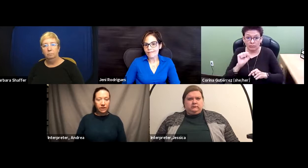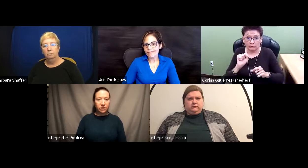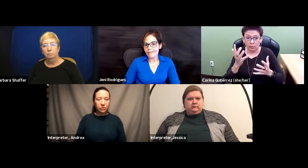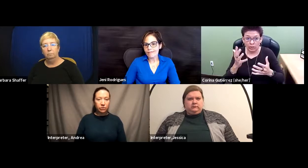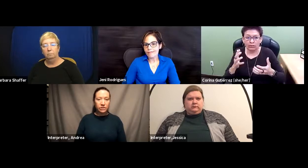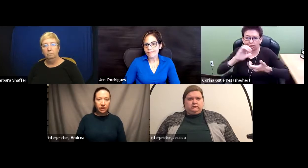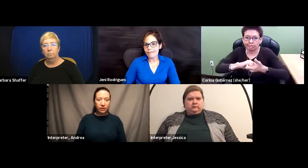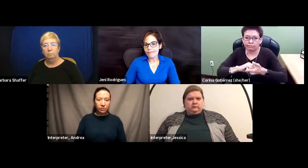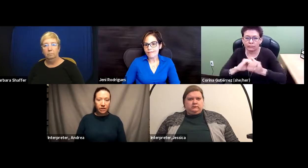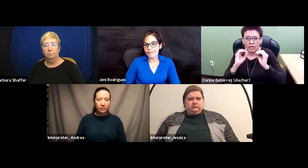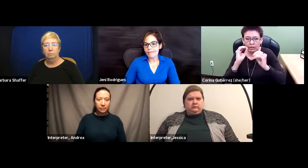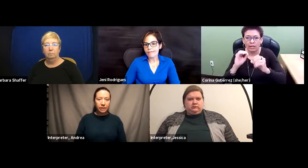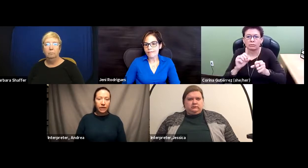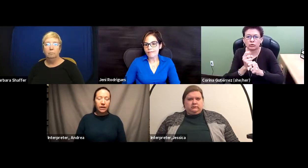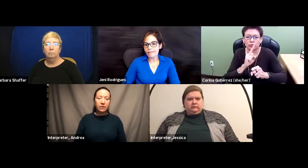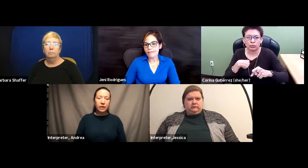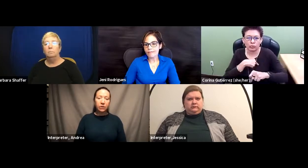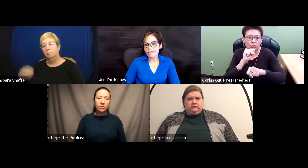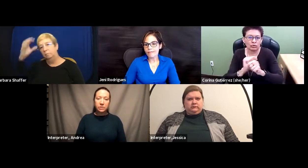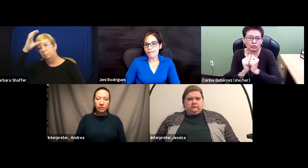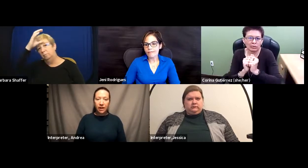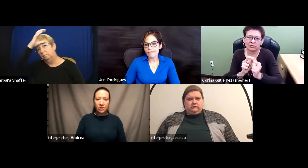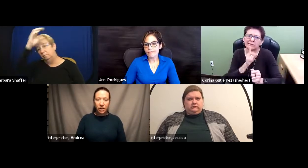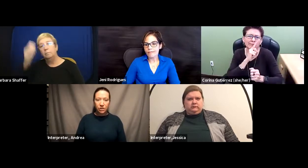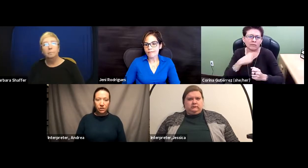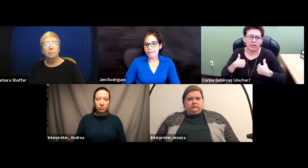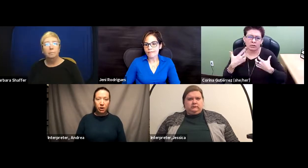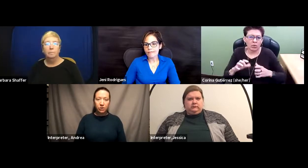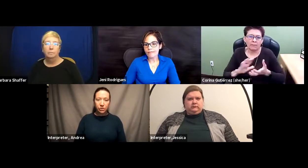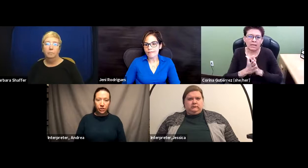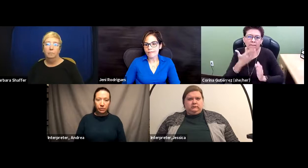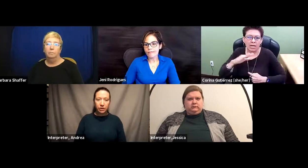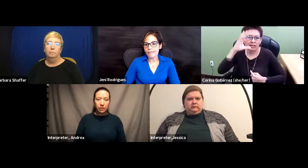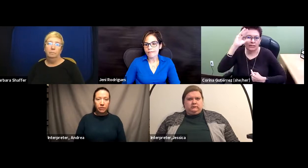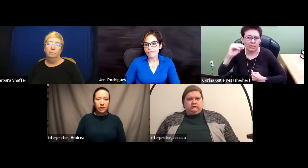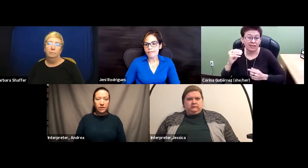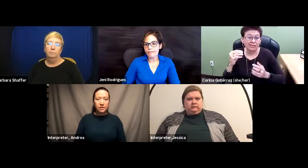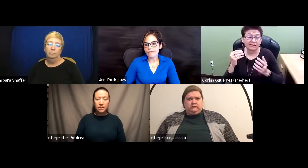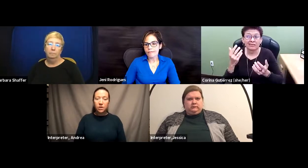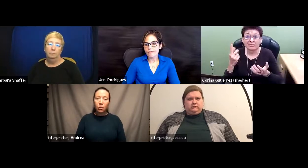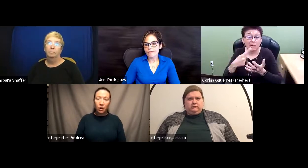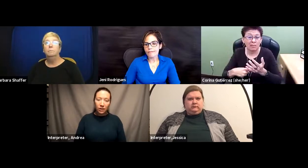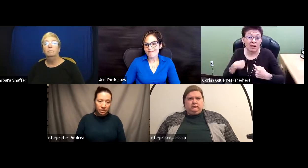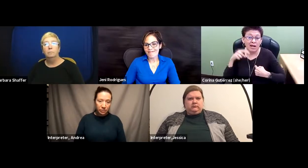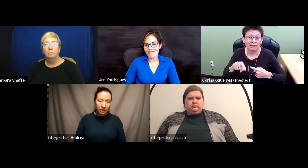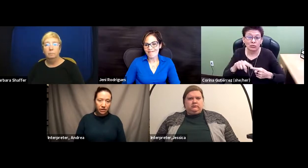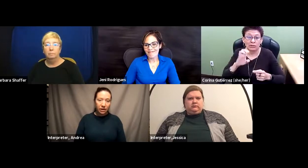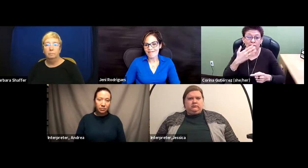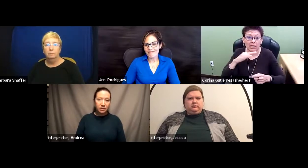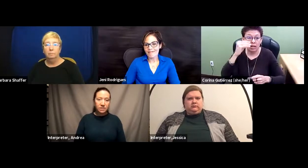Title II or Title III. And my goal is to provide education and partnership because I don't want to be the bad cop. And